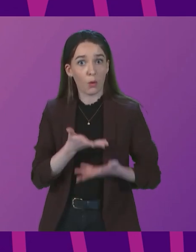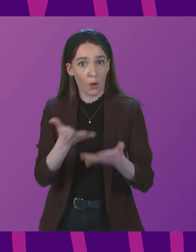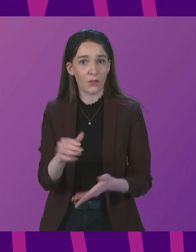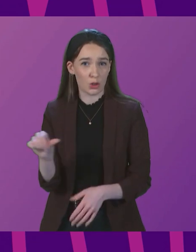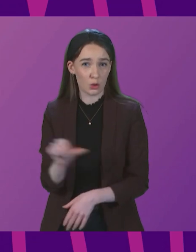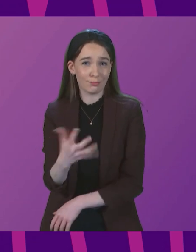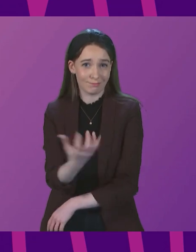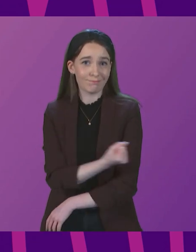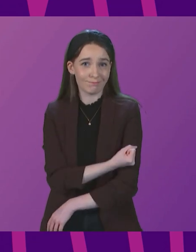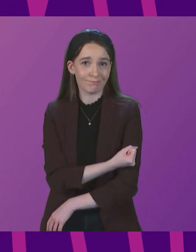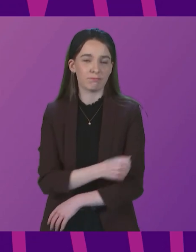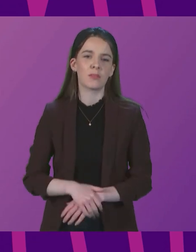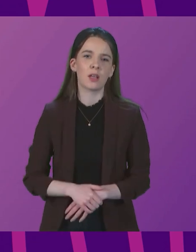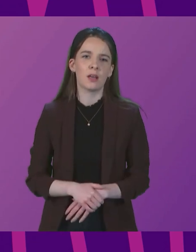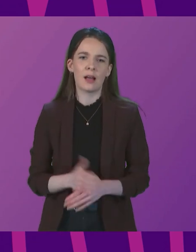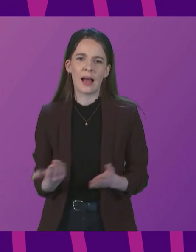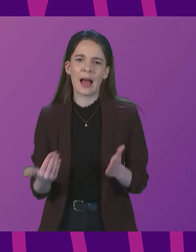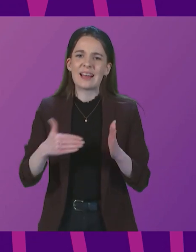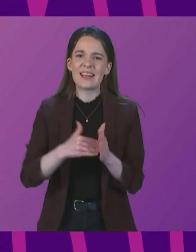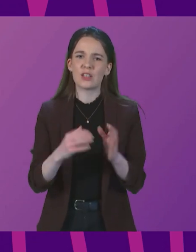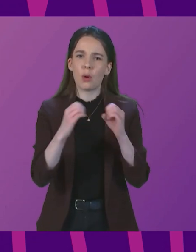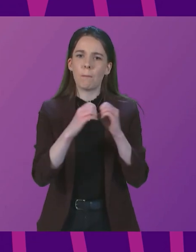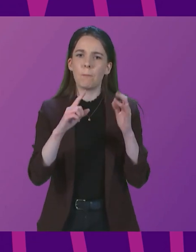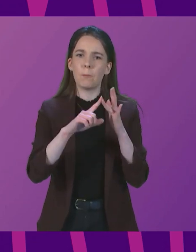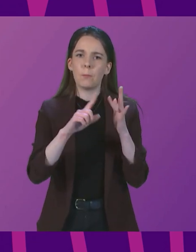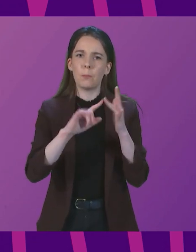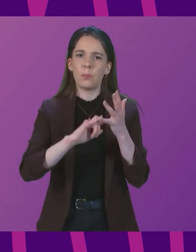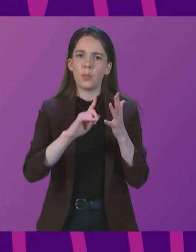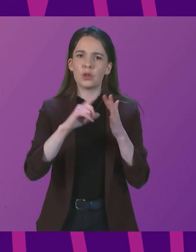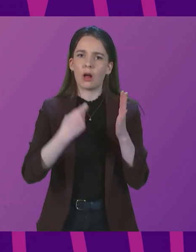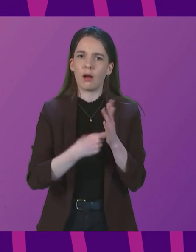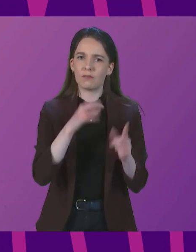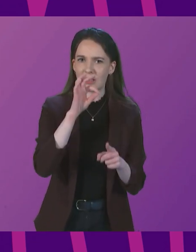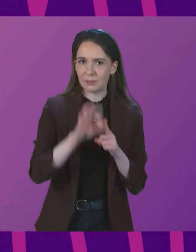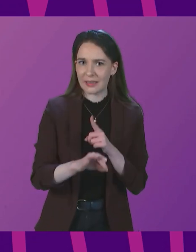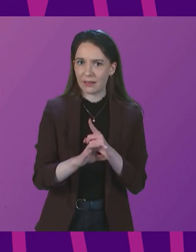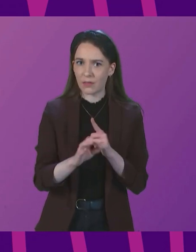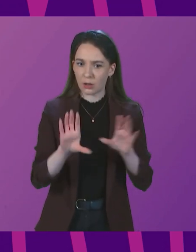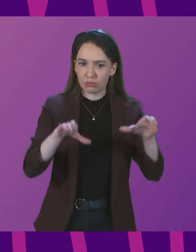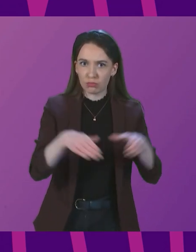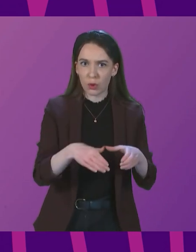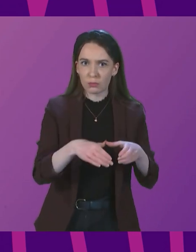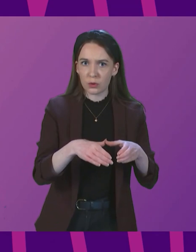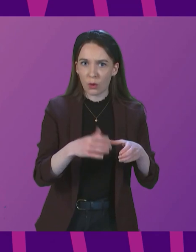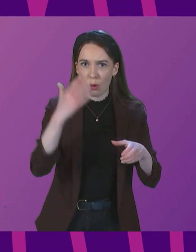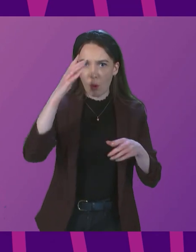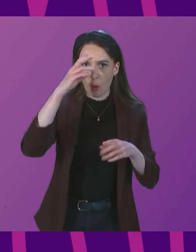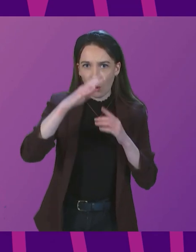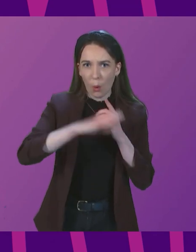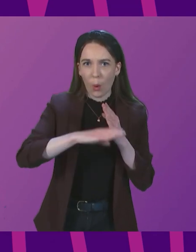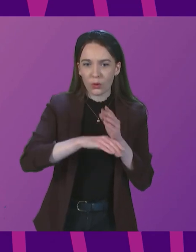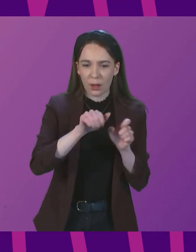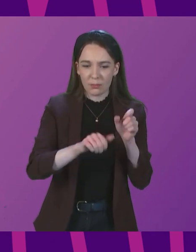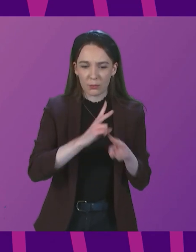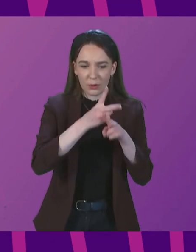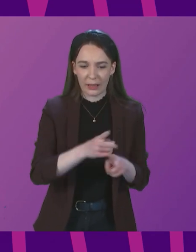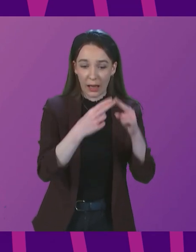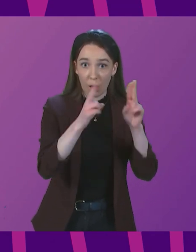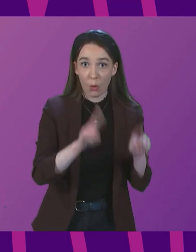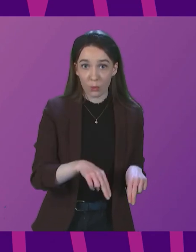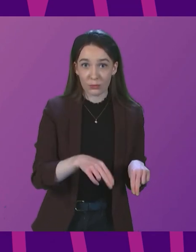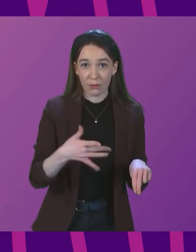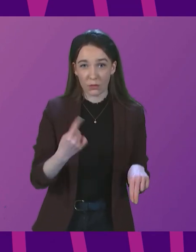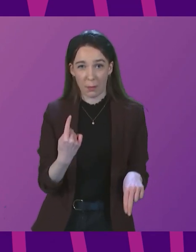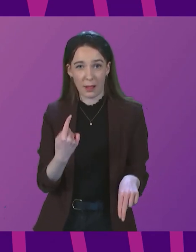The programme of additional boosters for certain groups started three weeks ago in older people's care homes. From last week, appointments have been offered